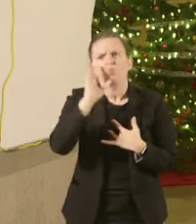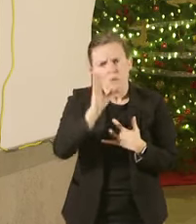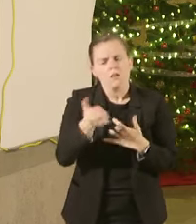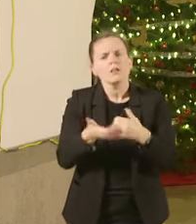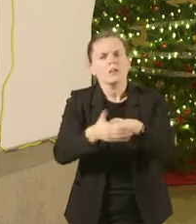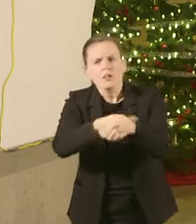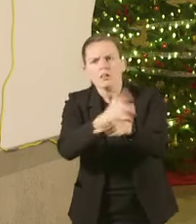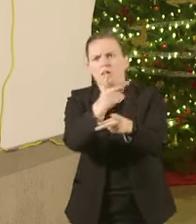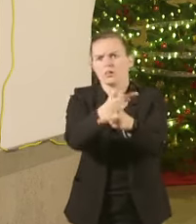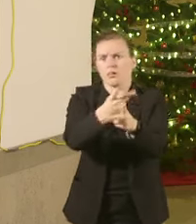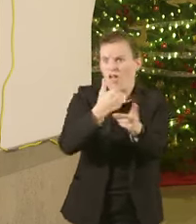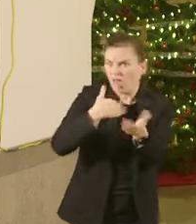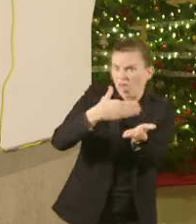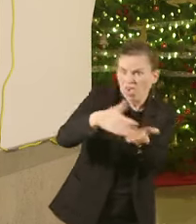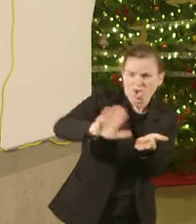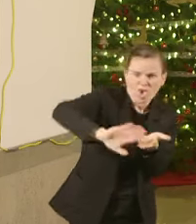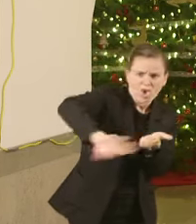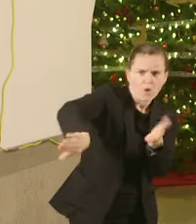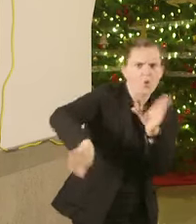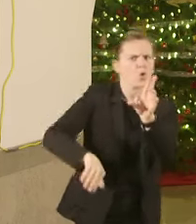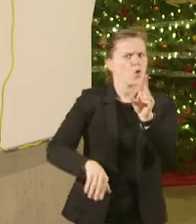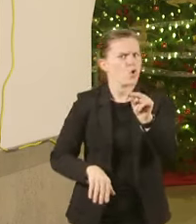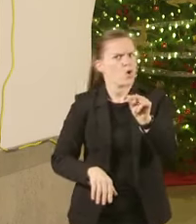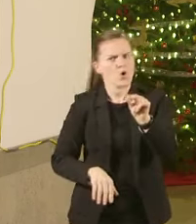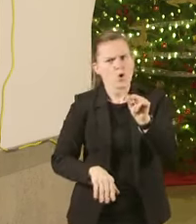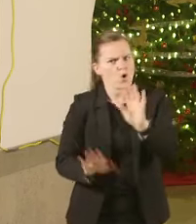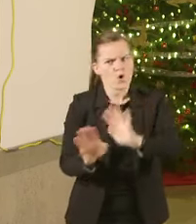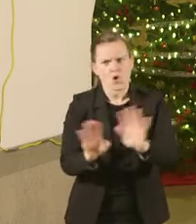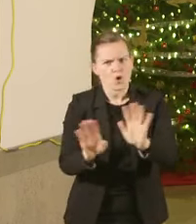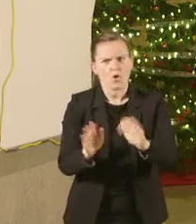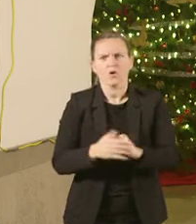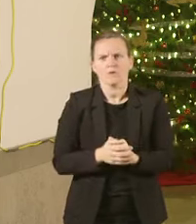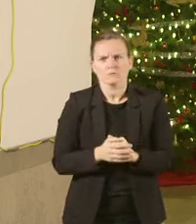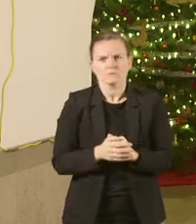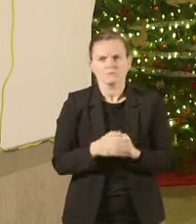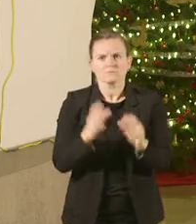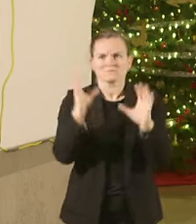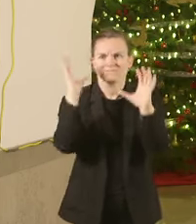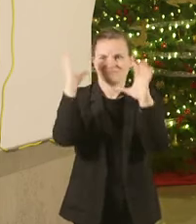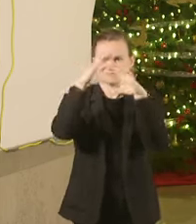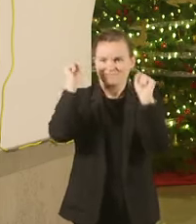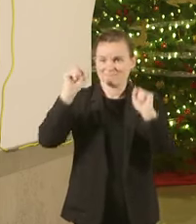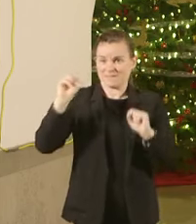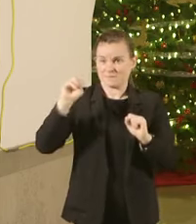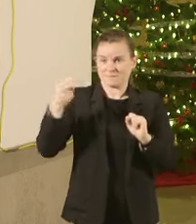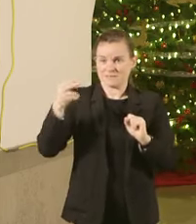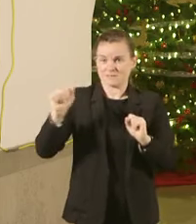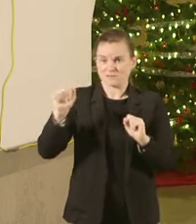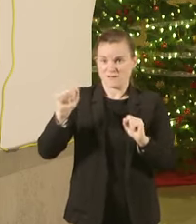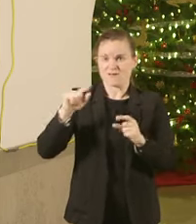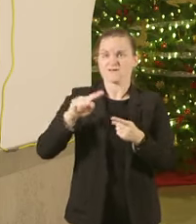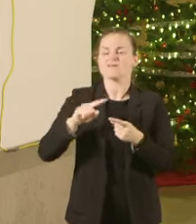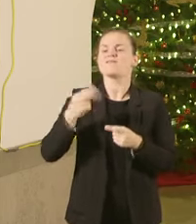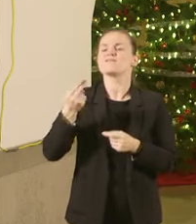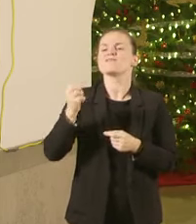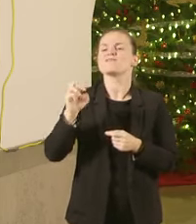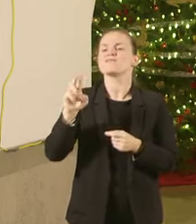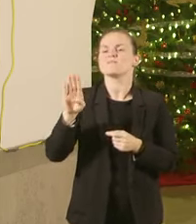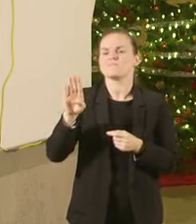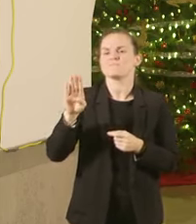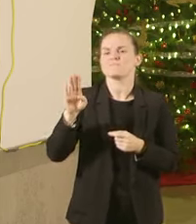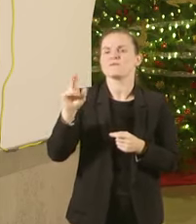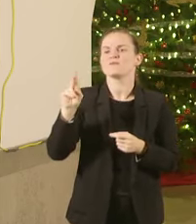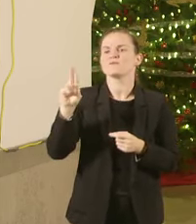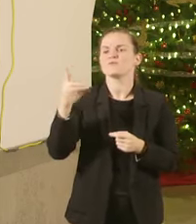we have the Missouri Hospital Association President CEO Herb Kuhn is here with us to give an update on our hospitals Herb